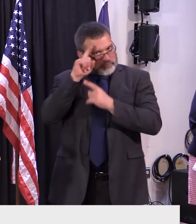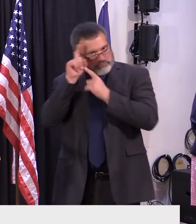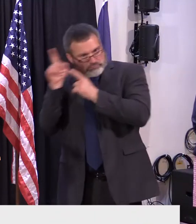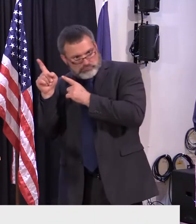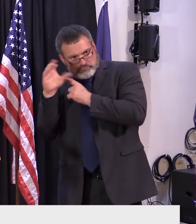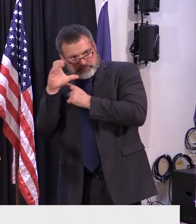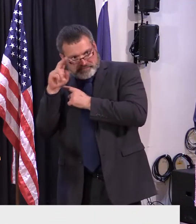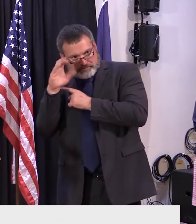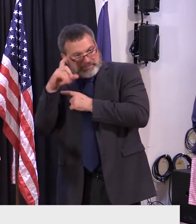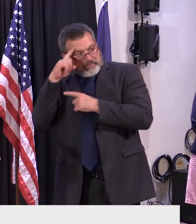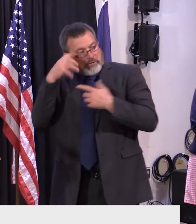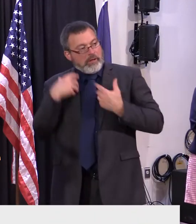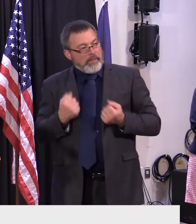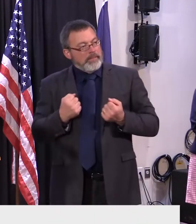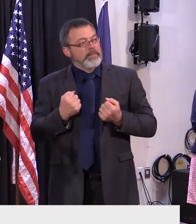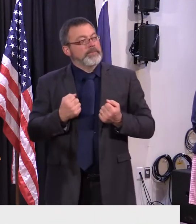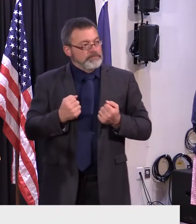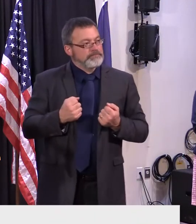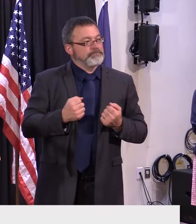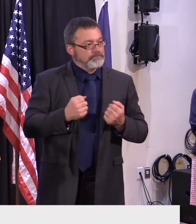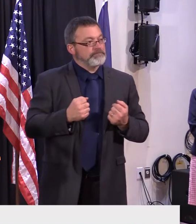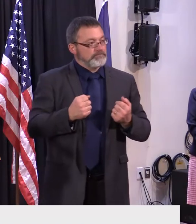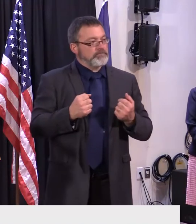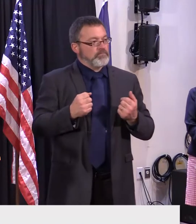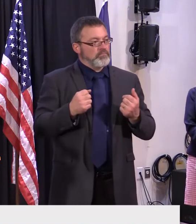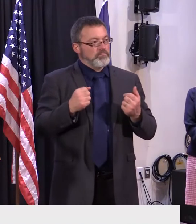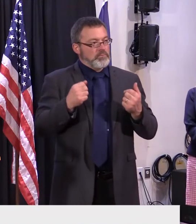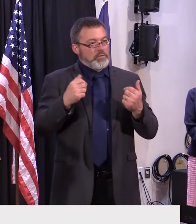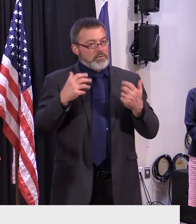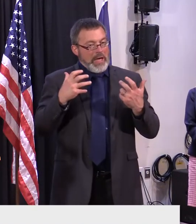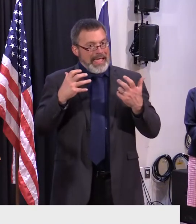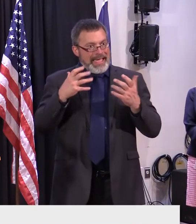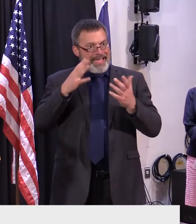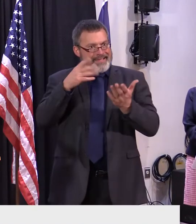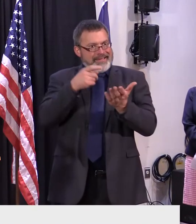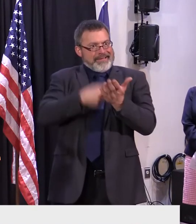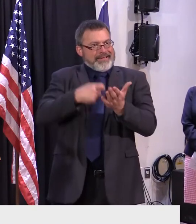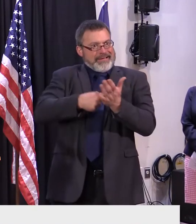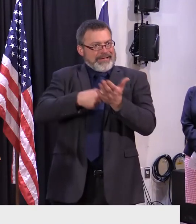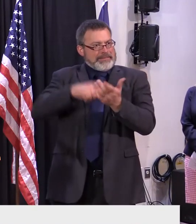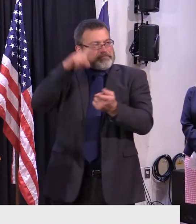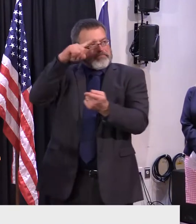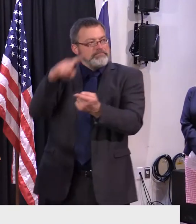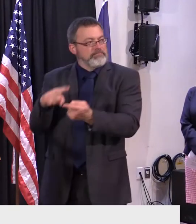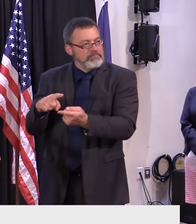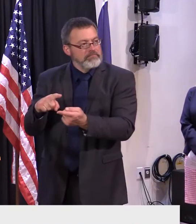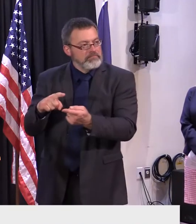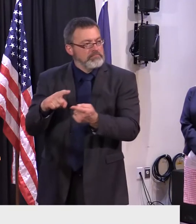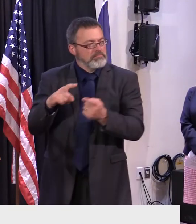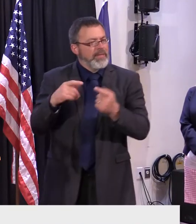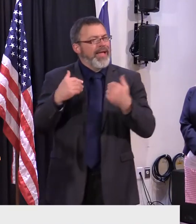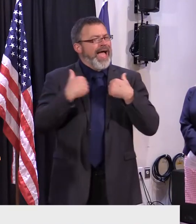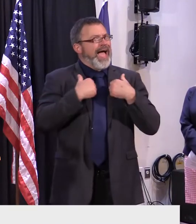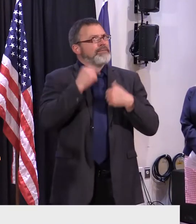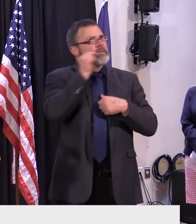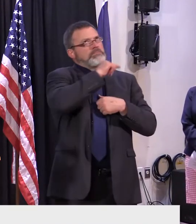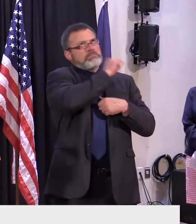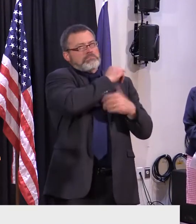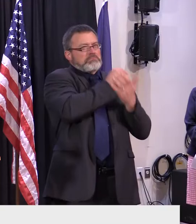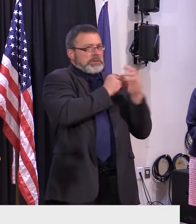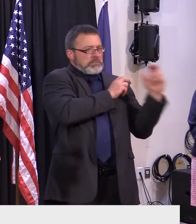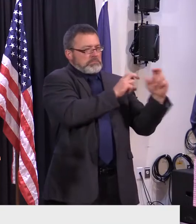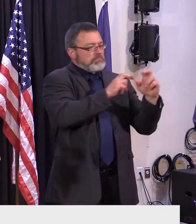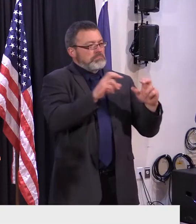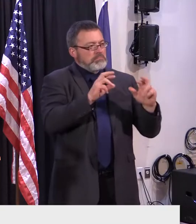to reduce rates. So it's not as though there's, there's other money and there's other things in play here. And I don't know, again,